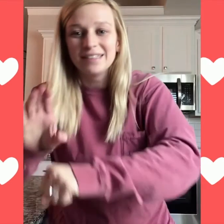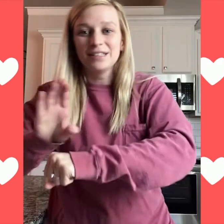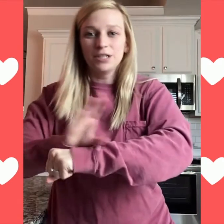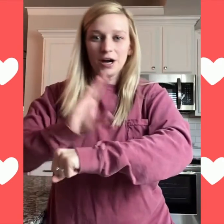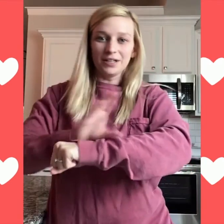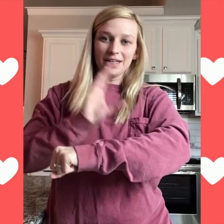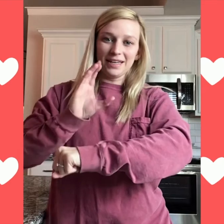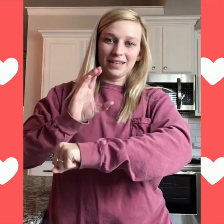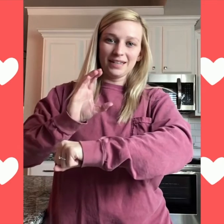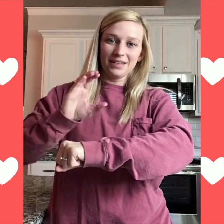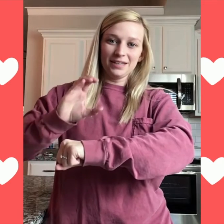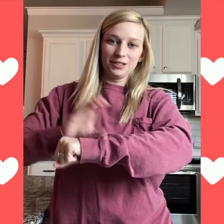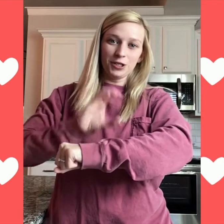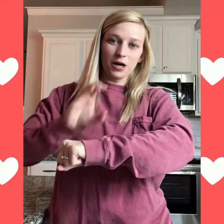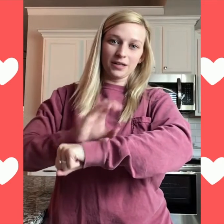Chocolate. Chocolate.